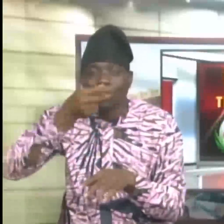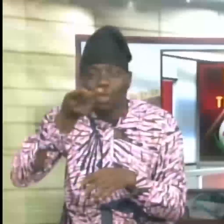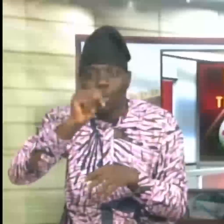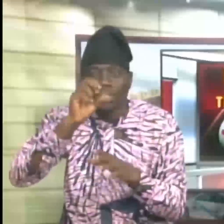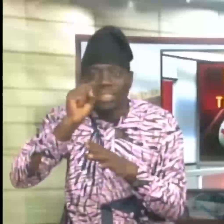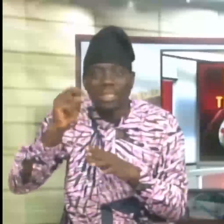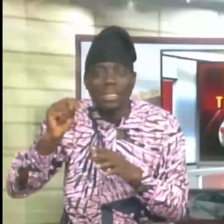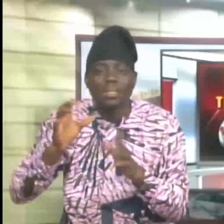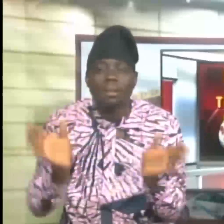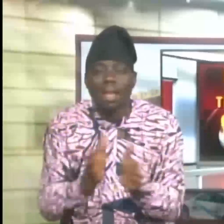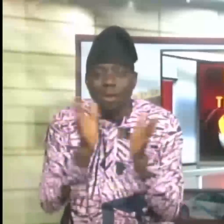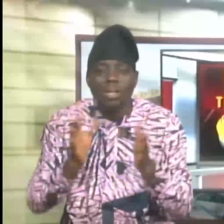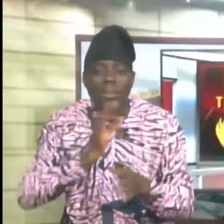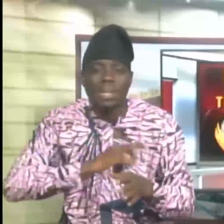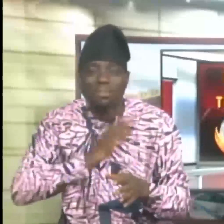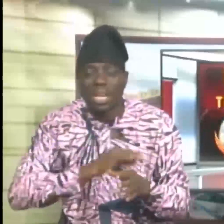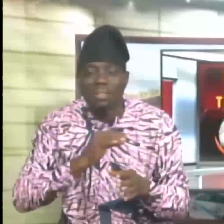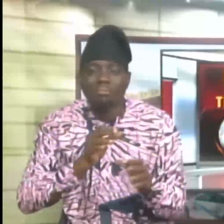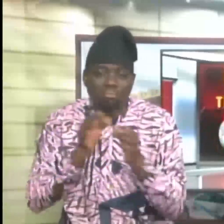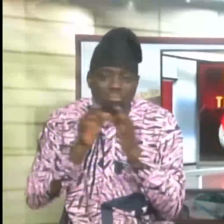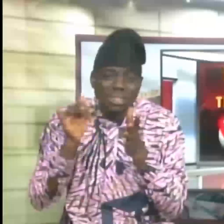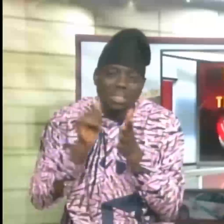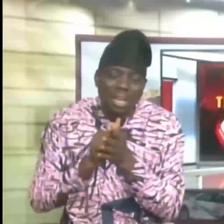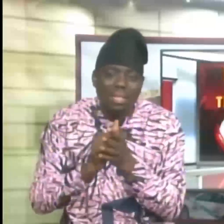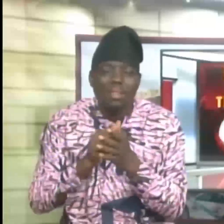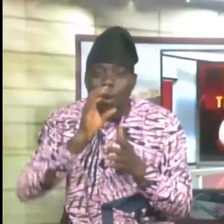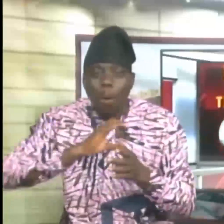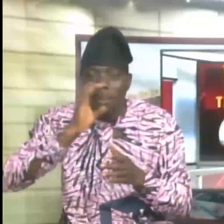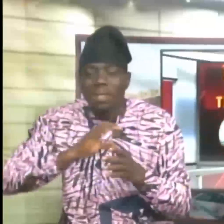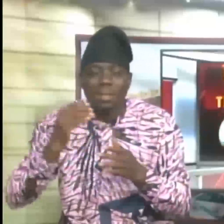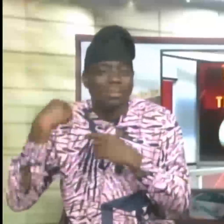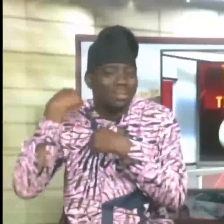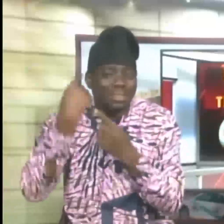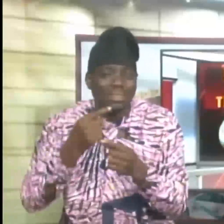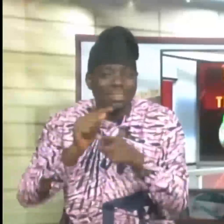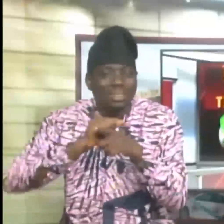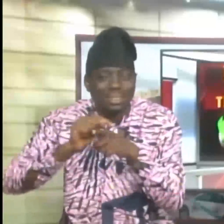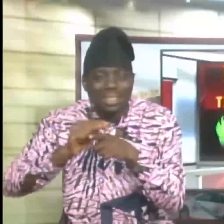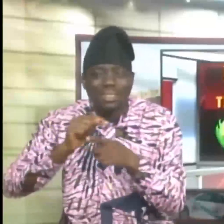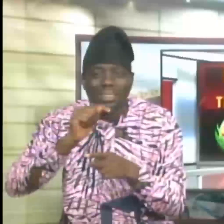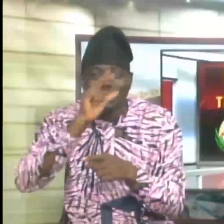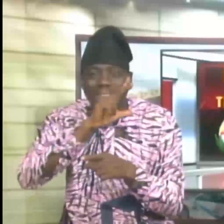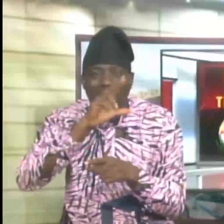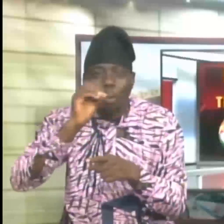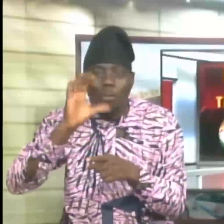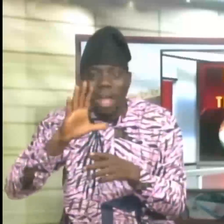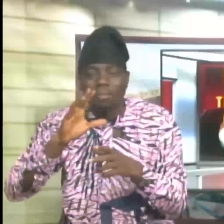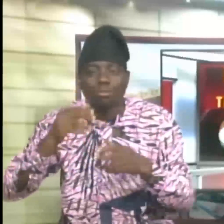while charging the beneficiaries, explained that the company has so far trained 305 youth from its host communities